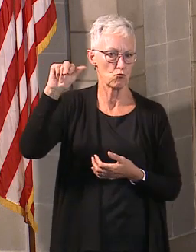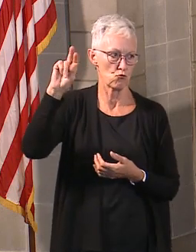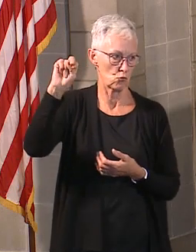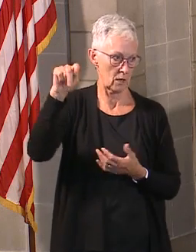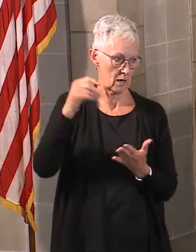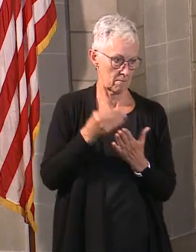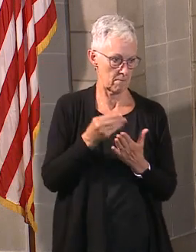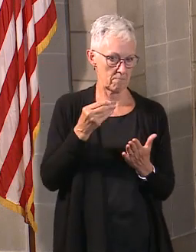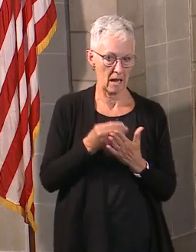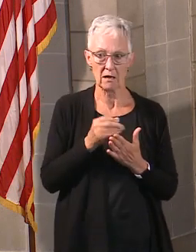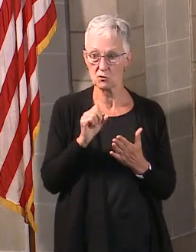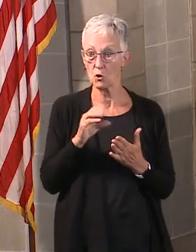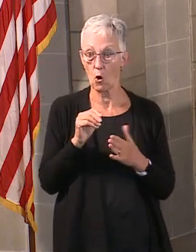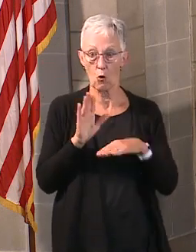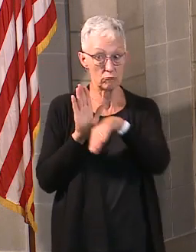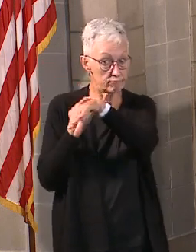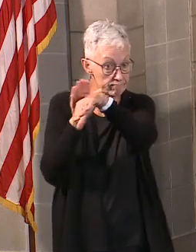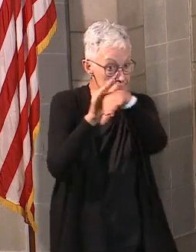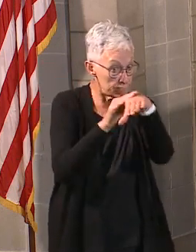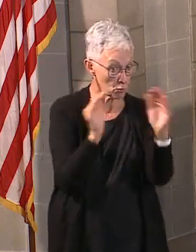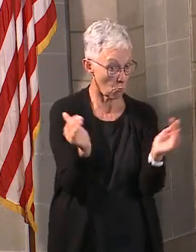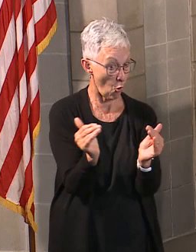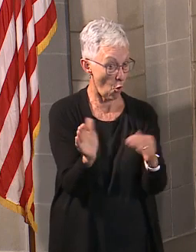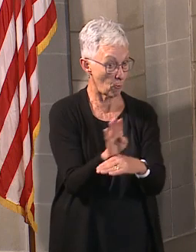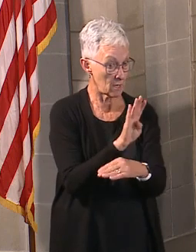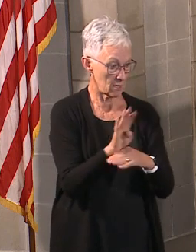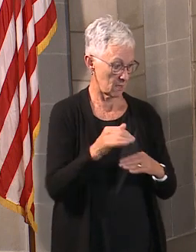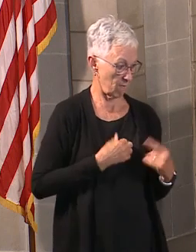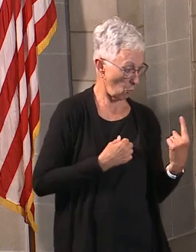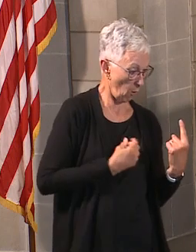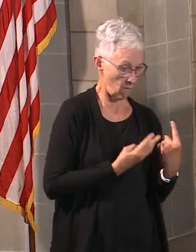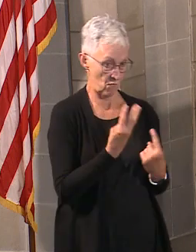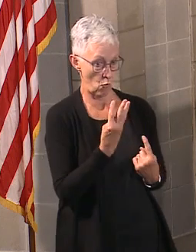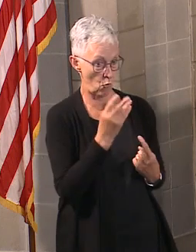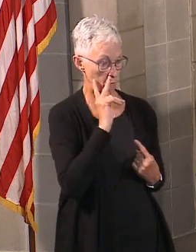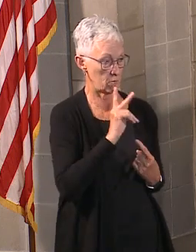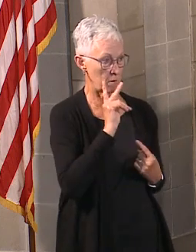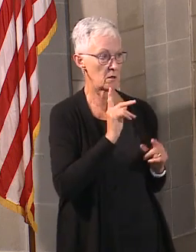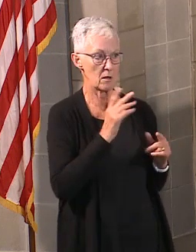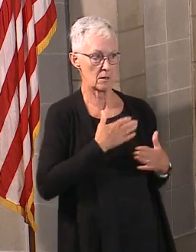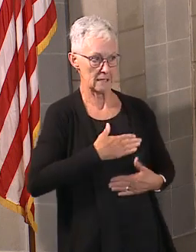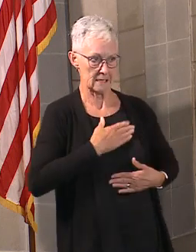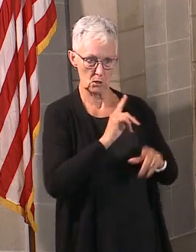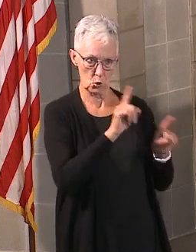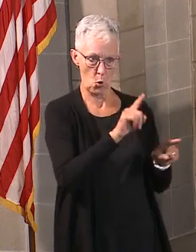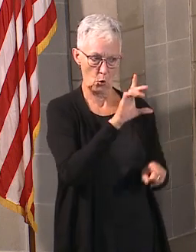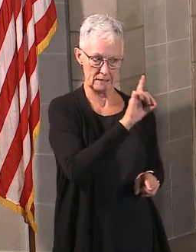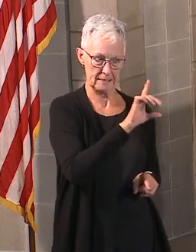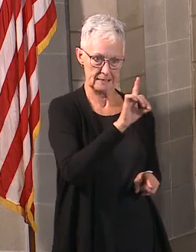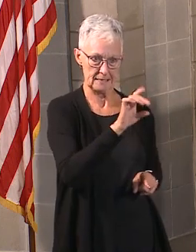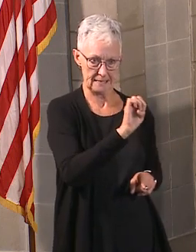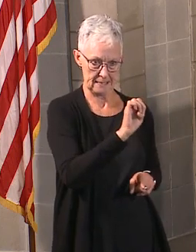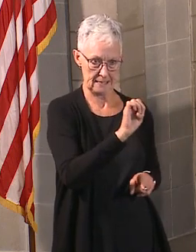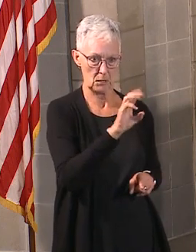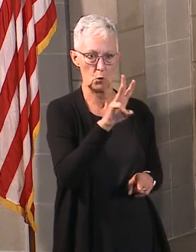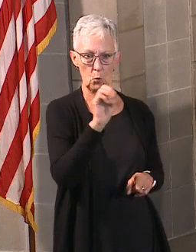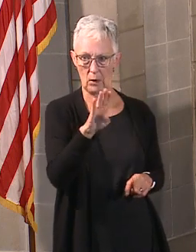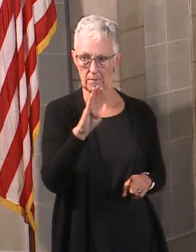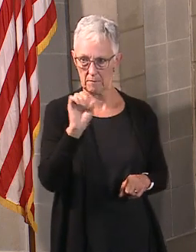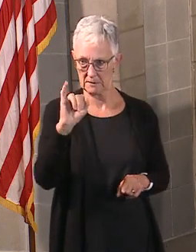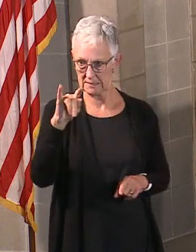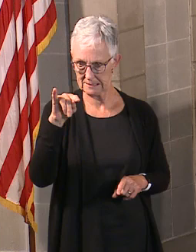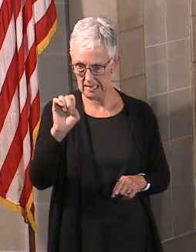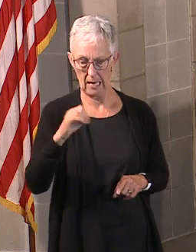that has between one and four people that are working there, please go to the DED website and apply. Today is the deadline, so get your grant